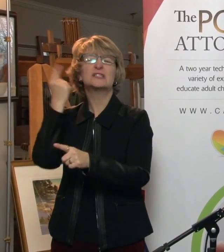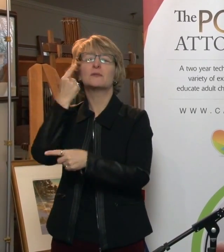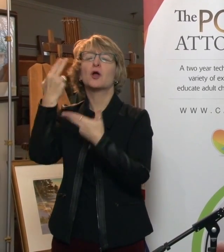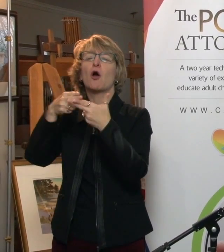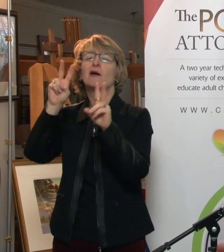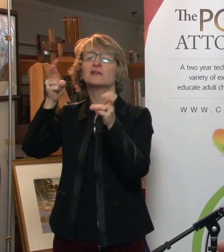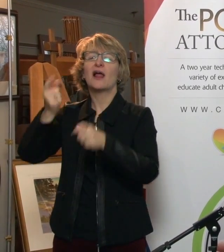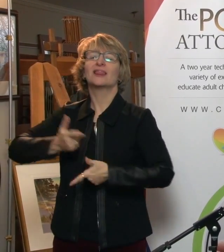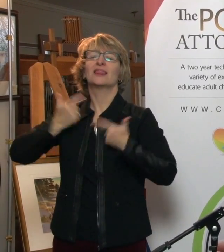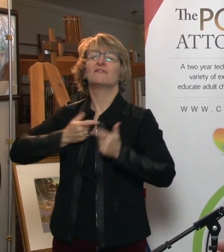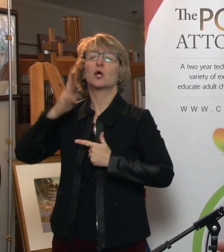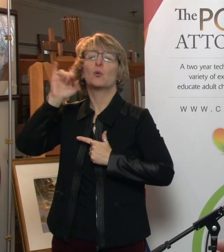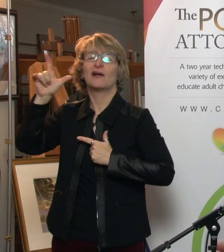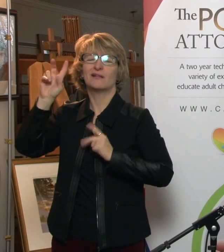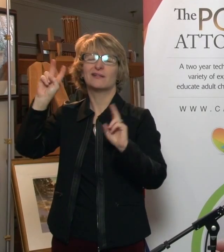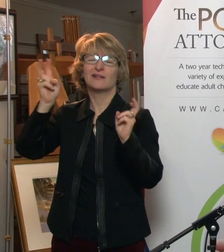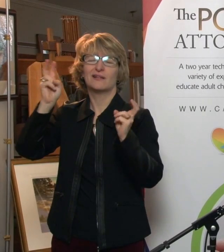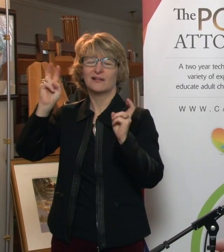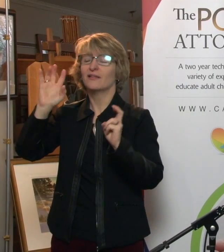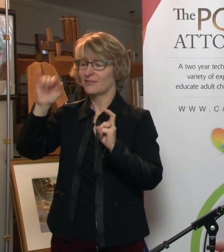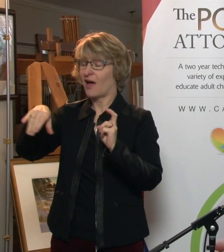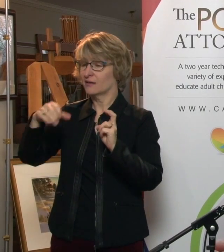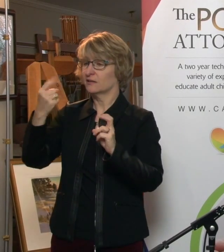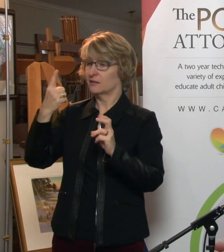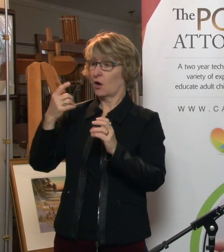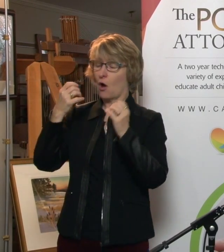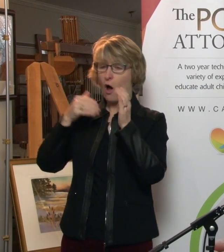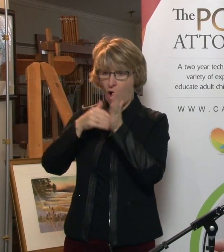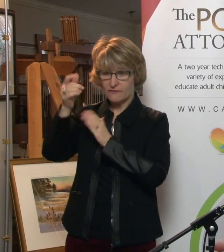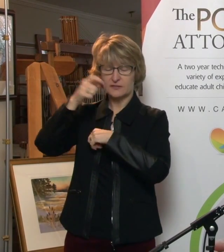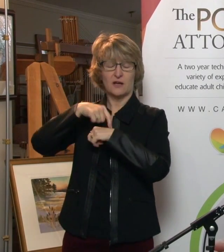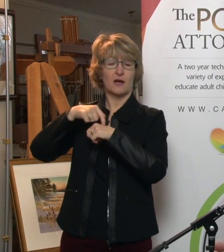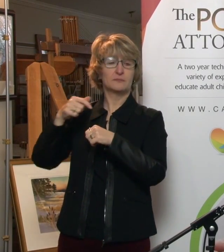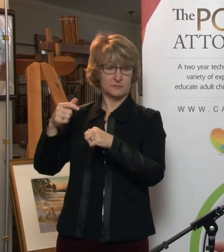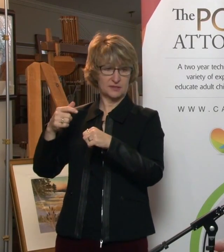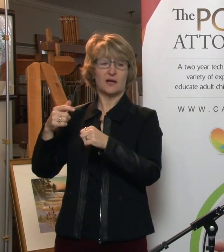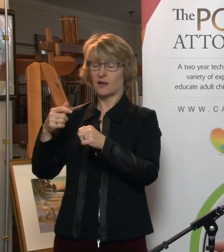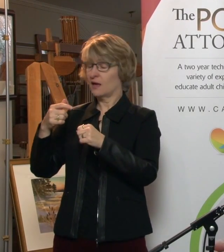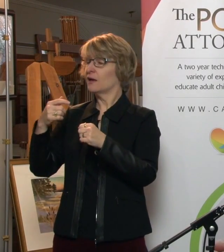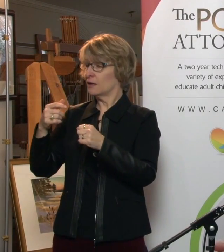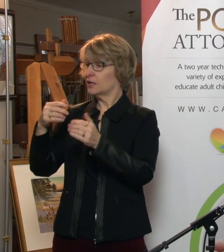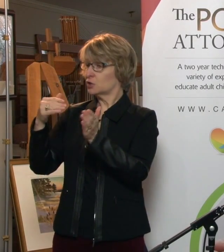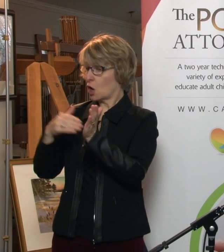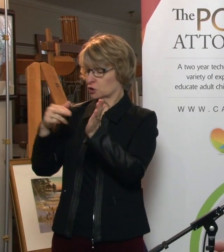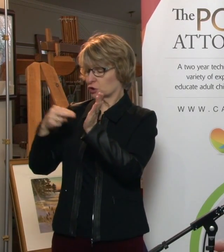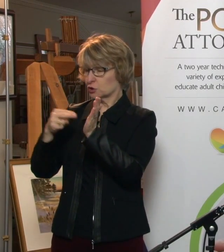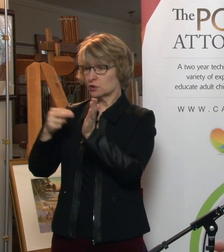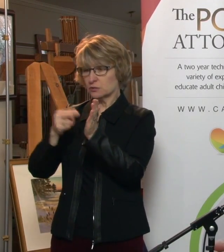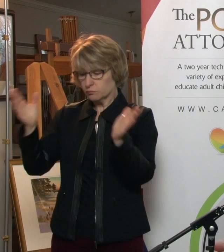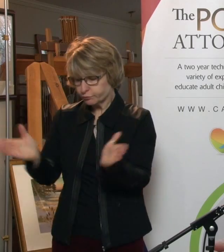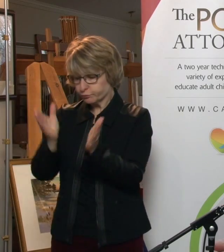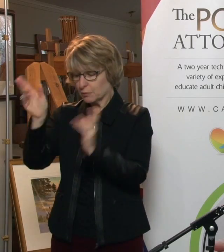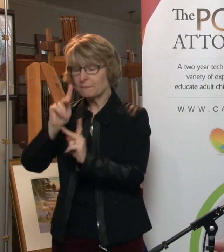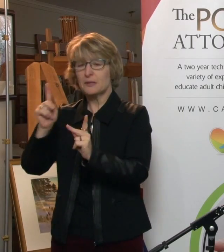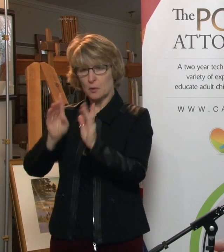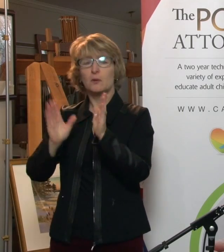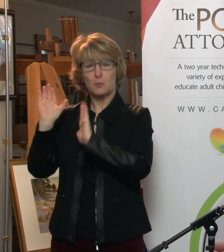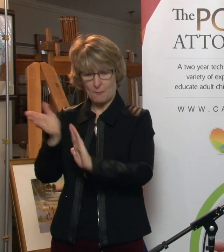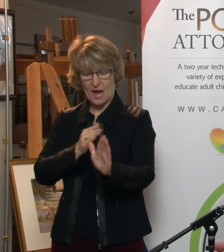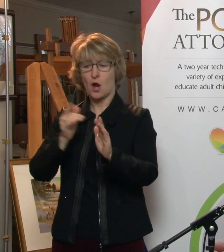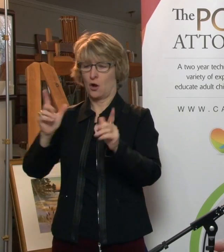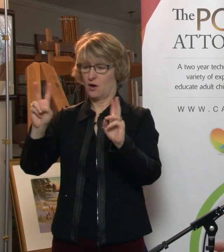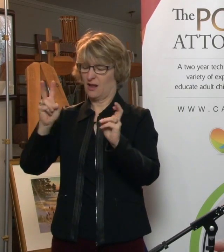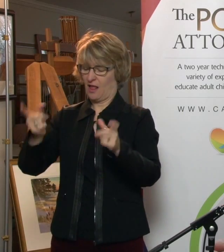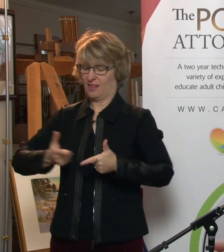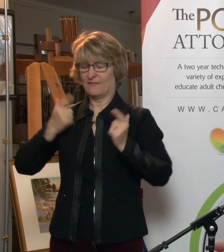wills. Often, health care providers encourage people to prepare these living wills. They were never legally binding. And from